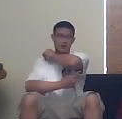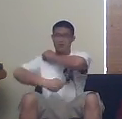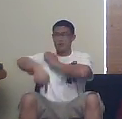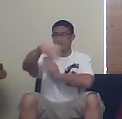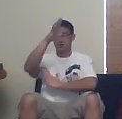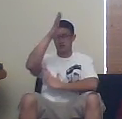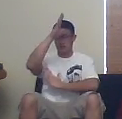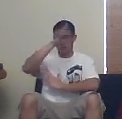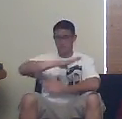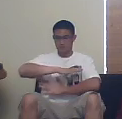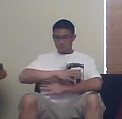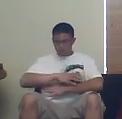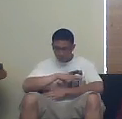garbage man,